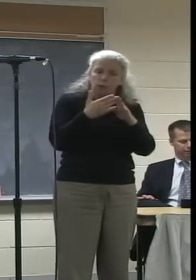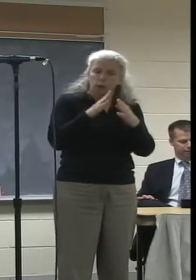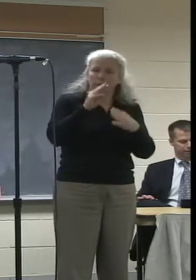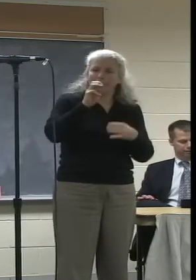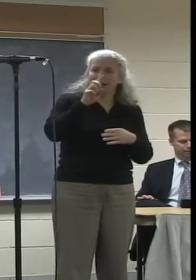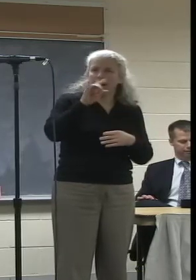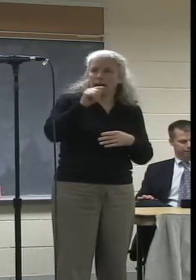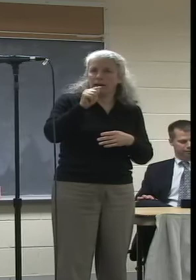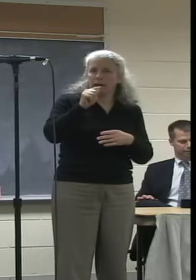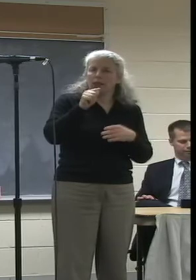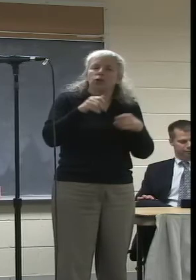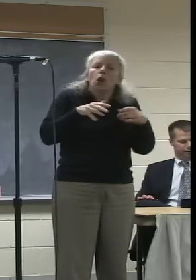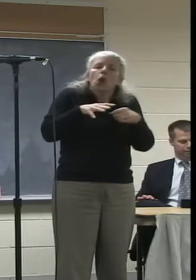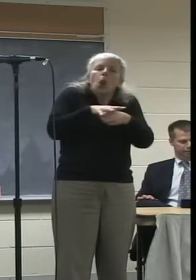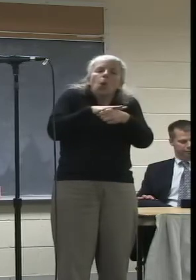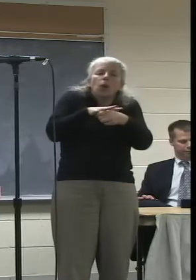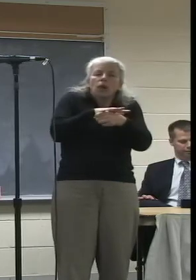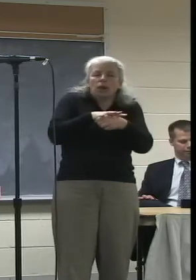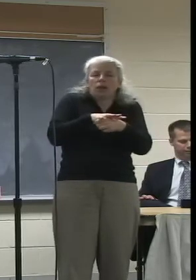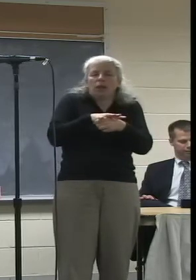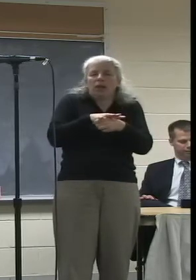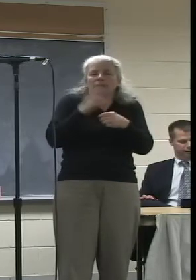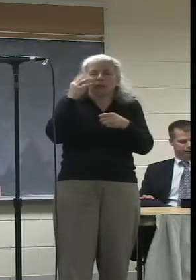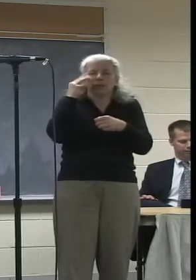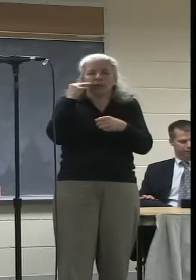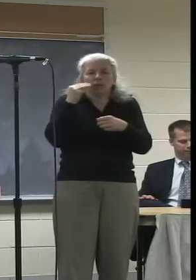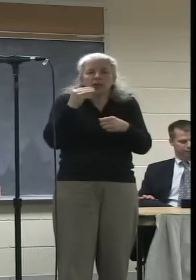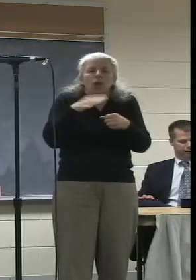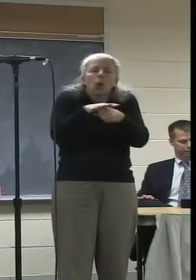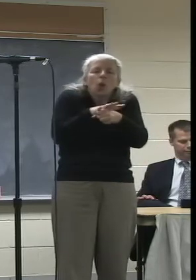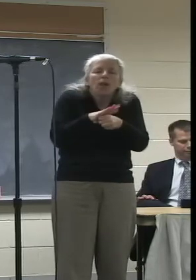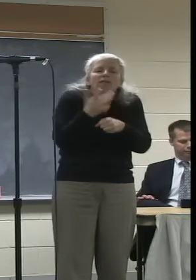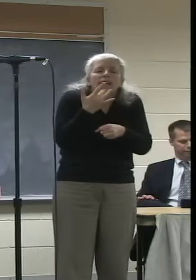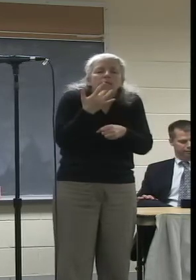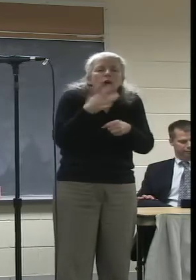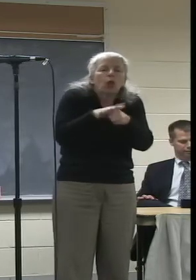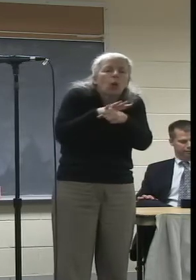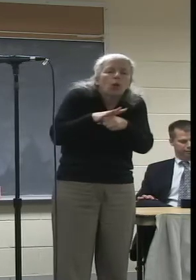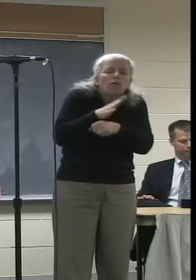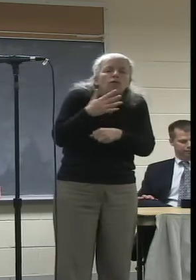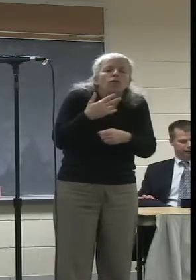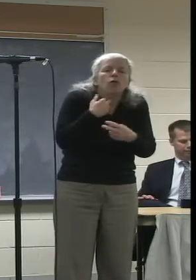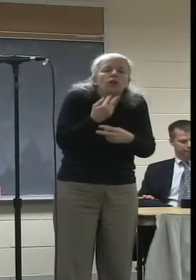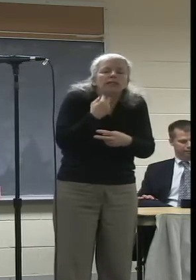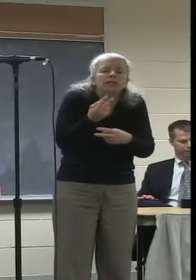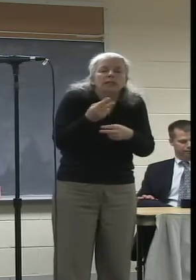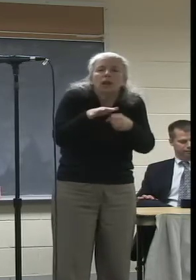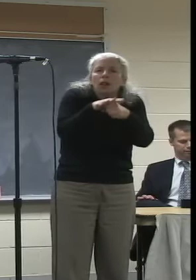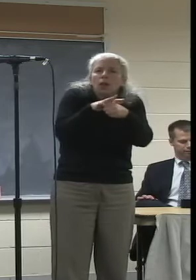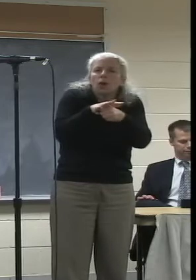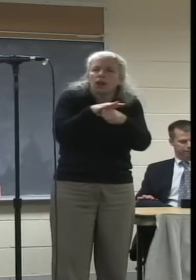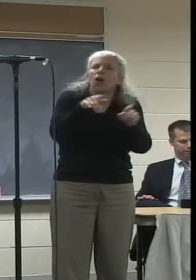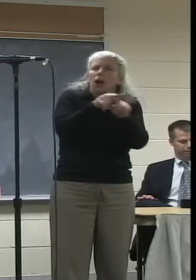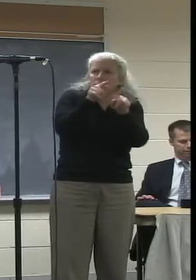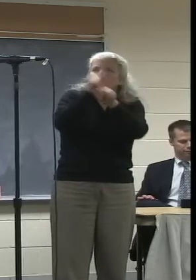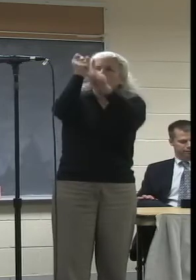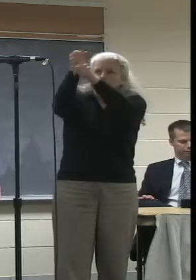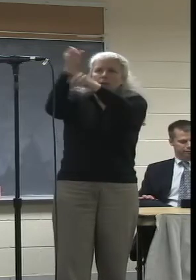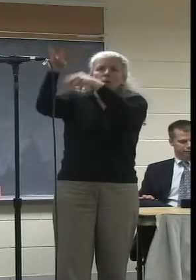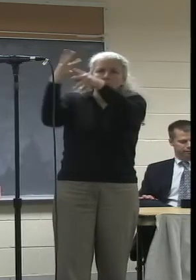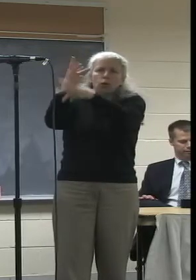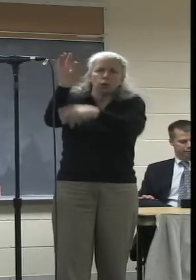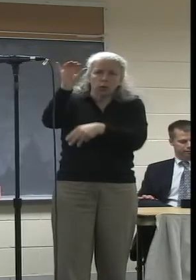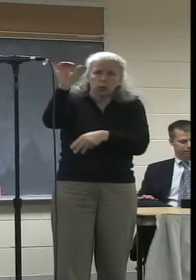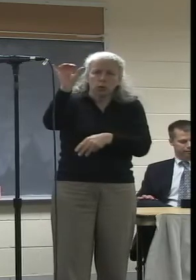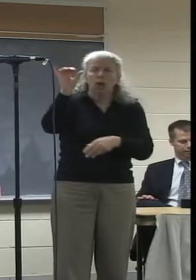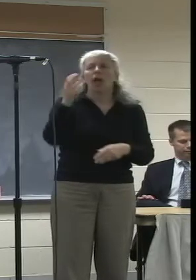experience where we maintain and preserve local flavor, local voices, but it also has a global impact. And I